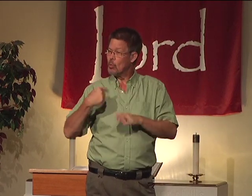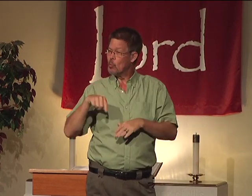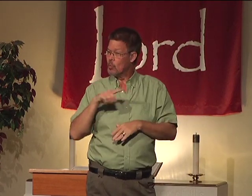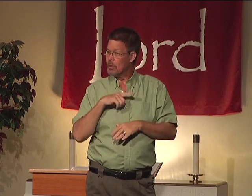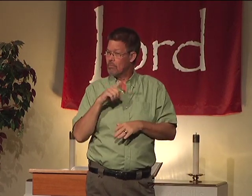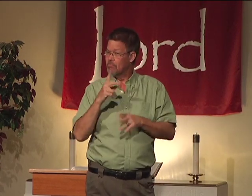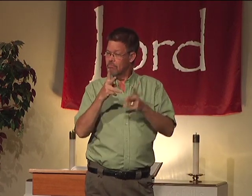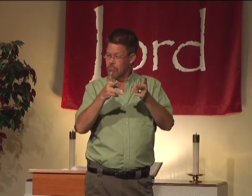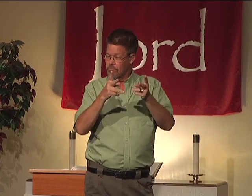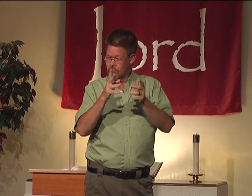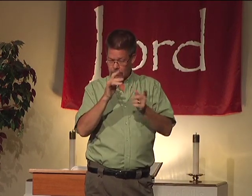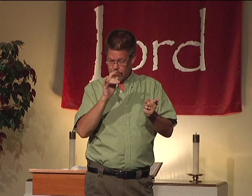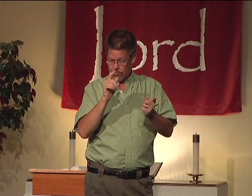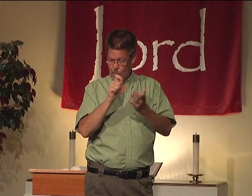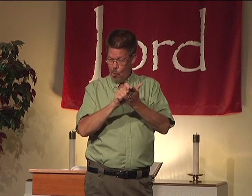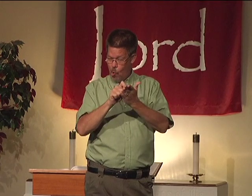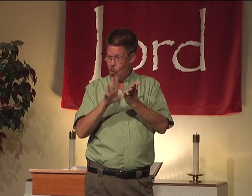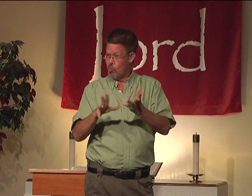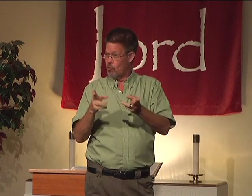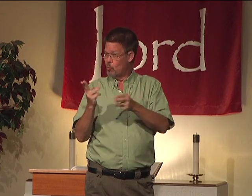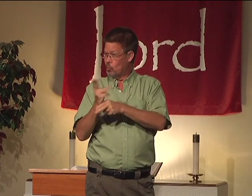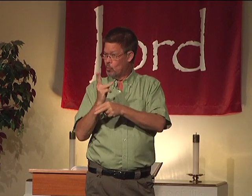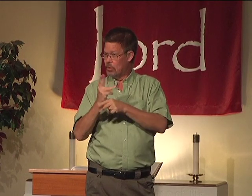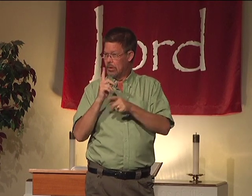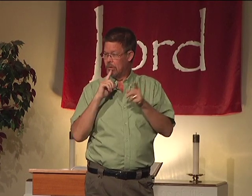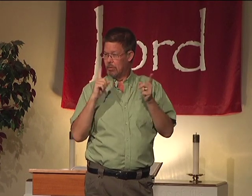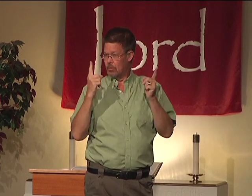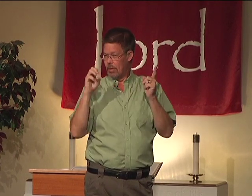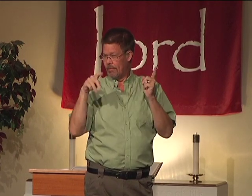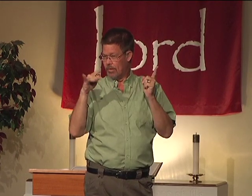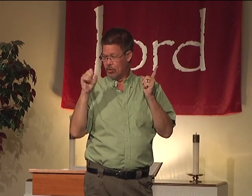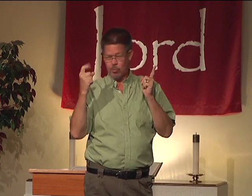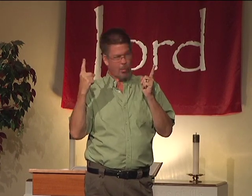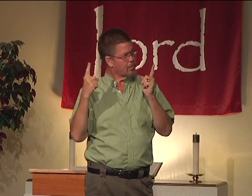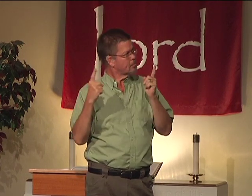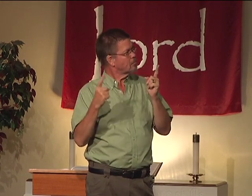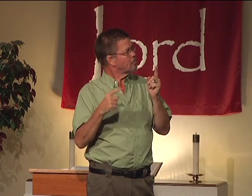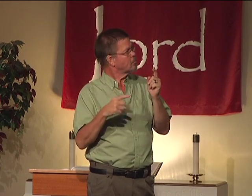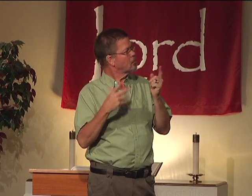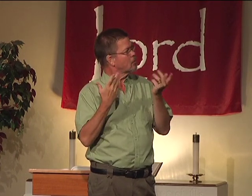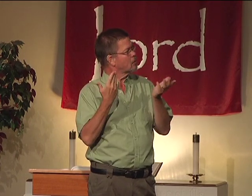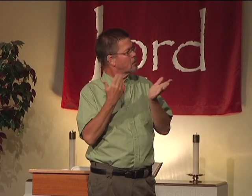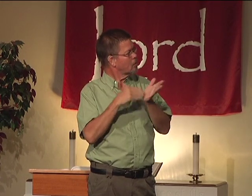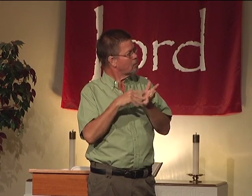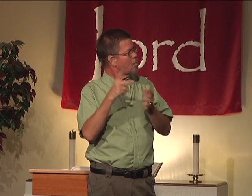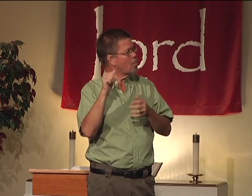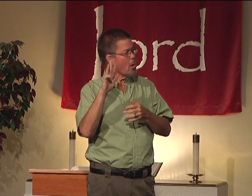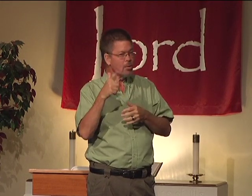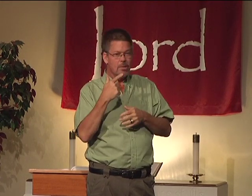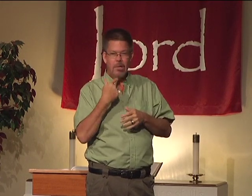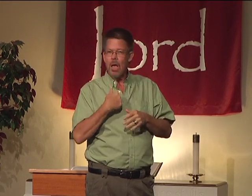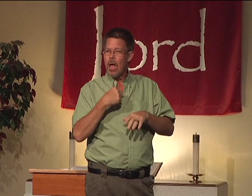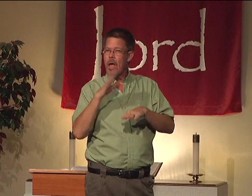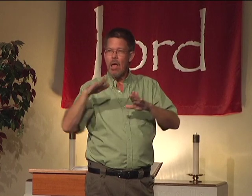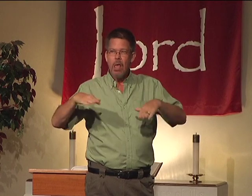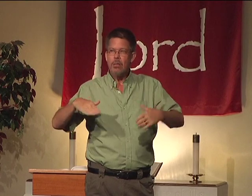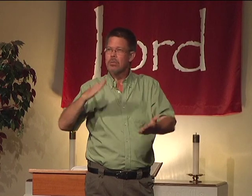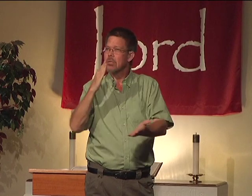And the passage that we looked at, that the author used, is Ephesians 1. And Paul is